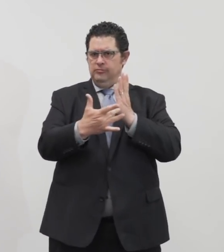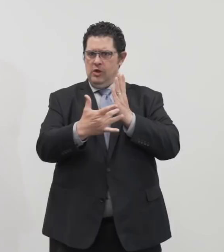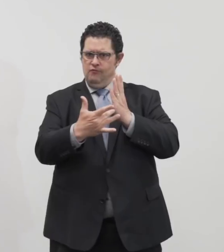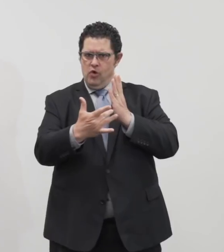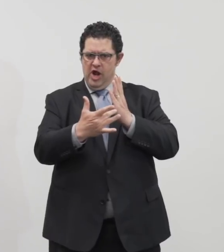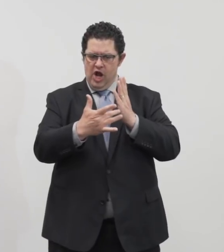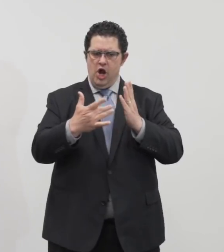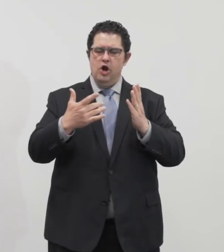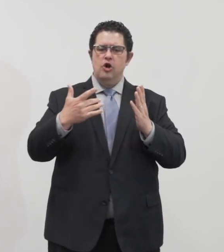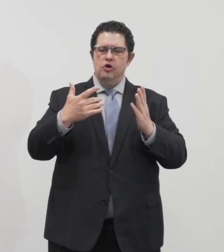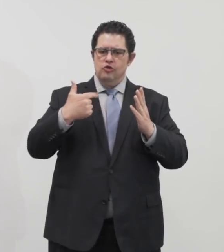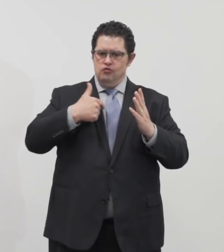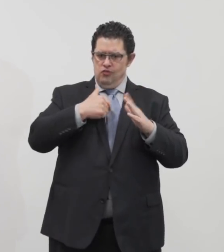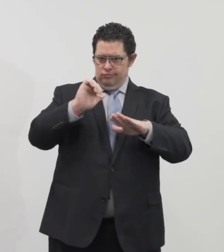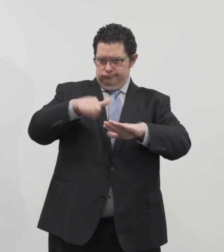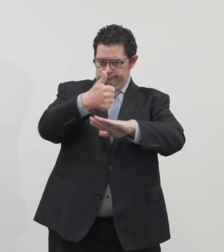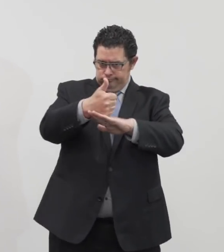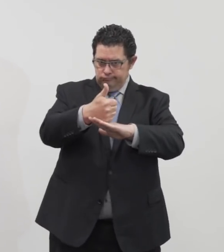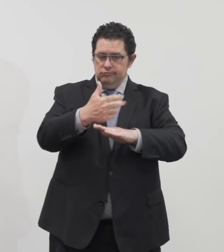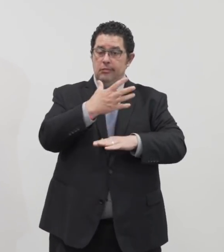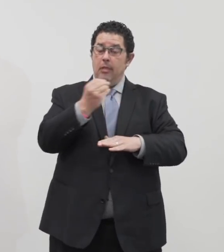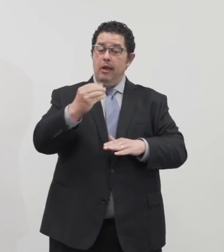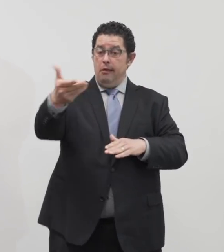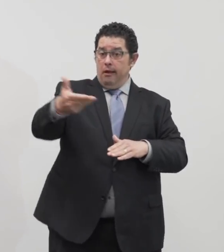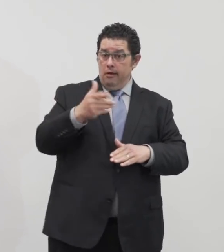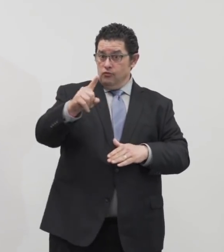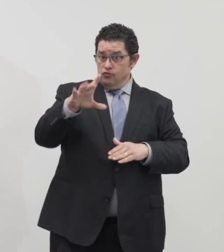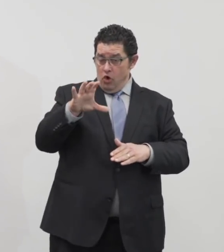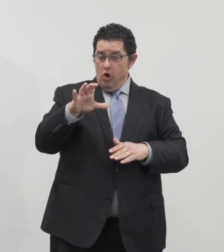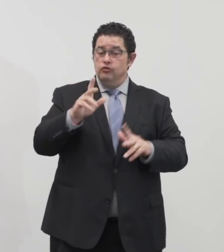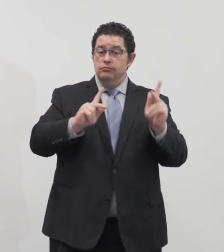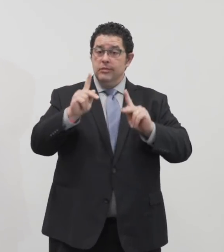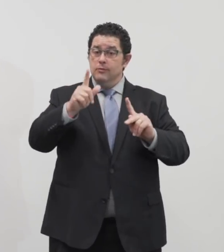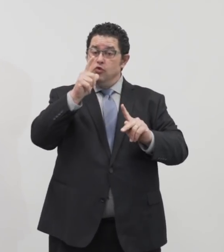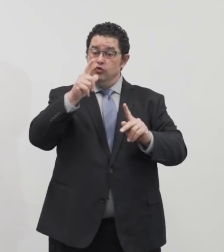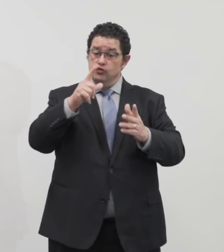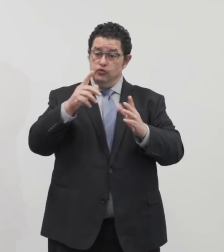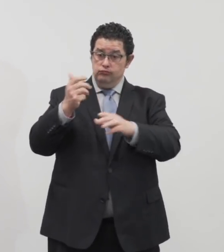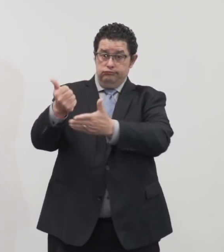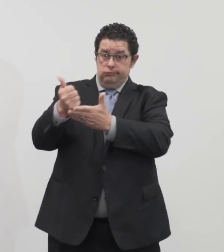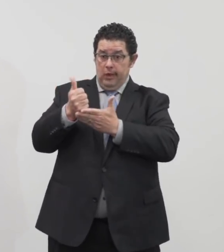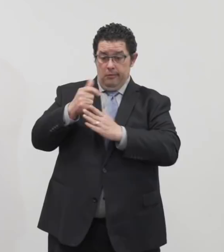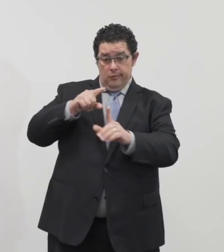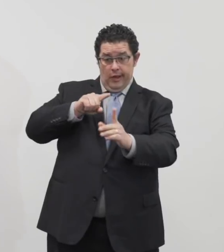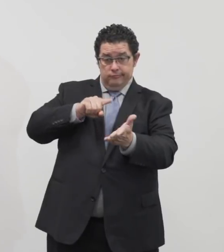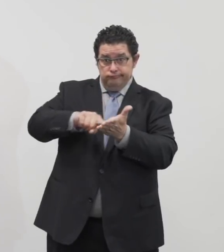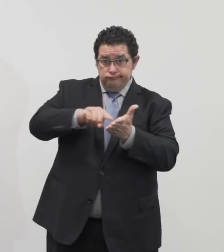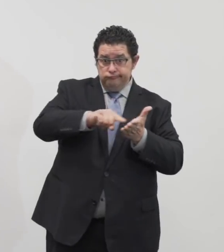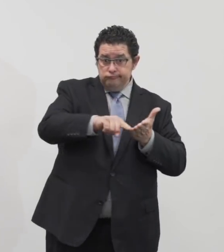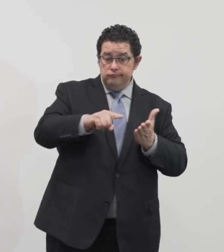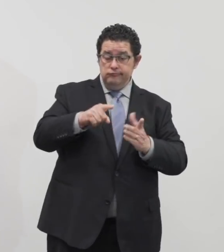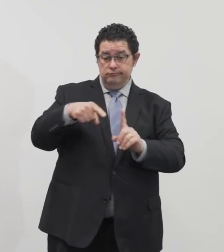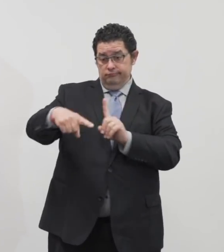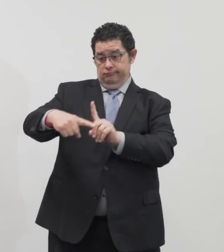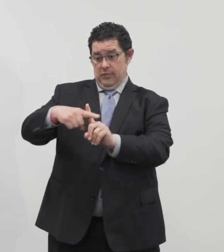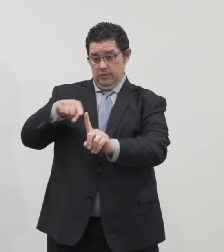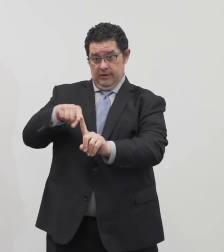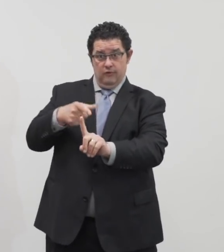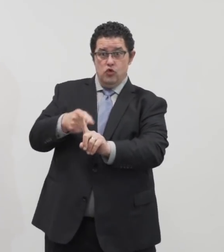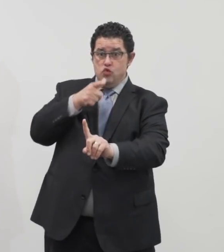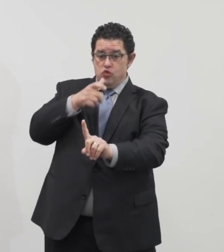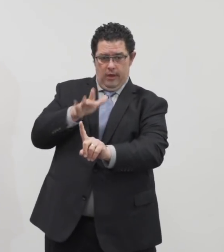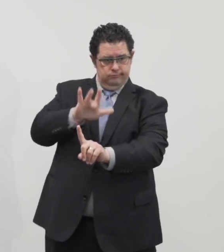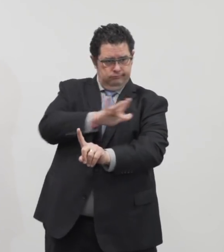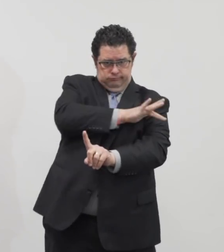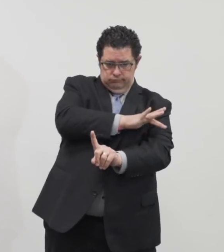people to do contact tracing in addition to the seventy volunteers that we already have and we are training ten new people a